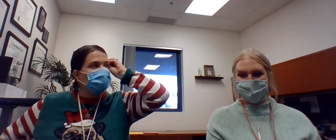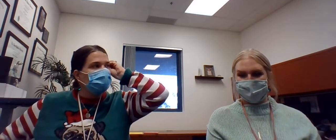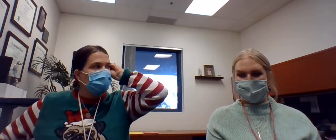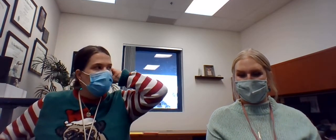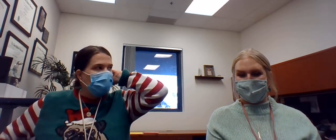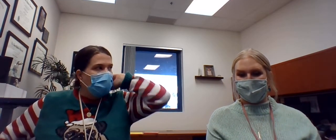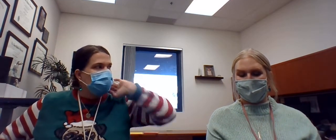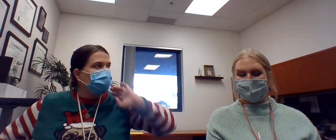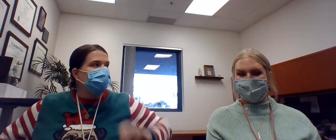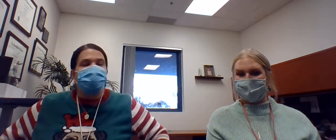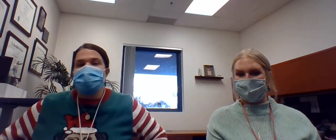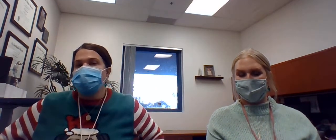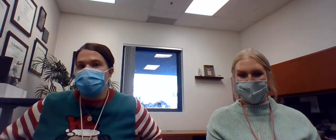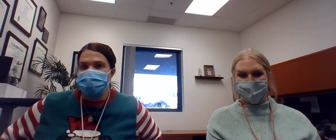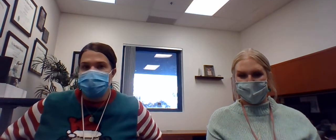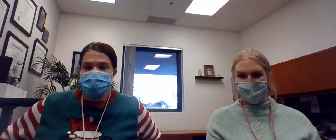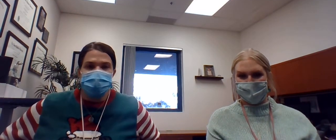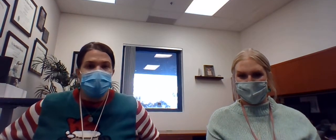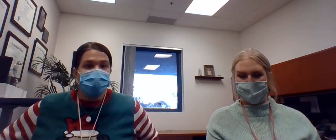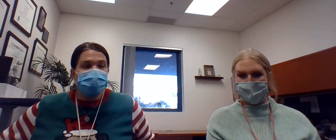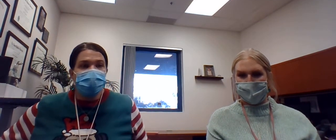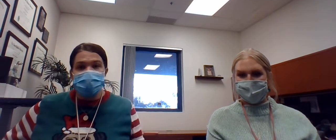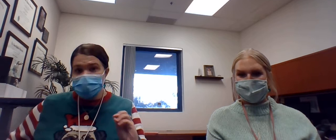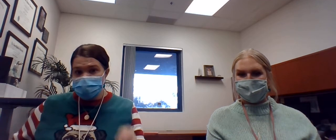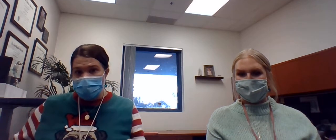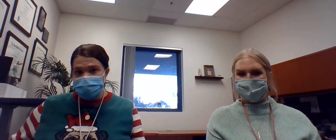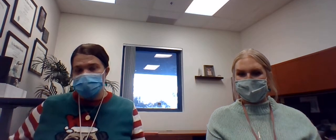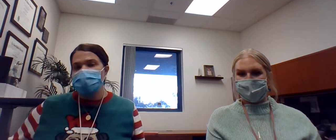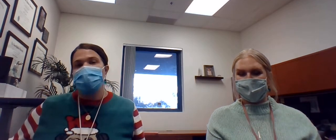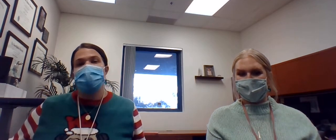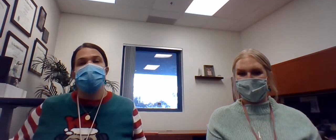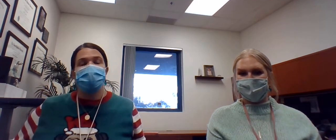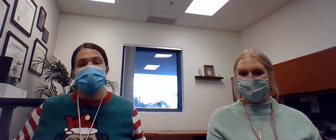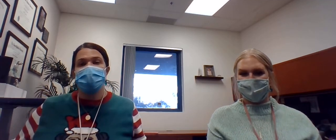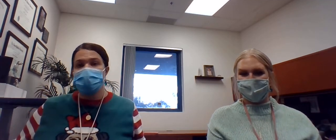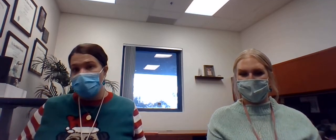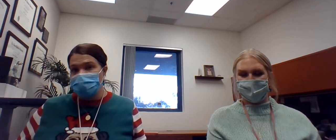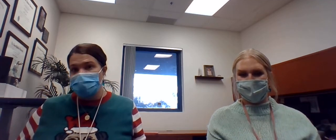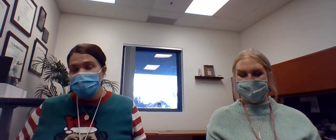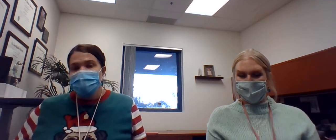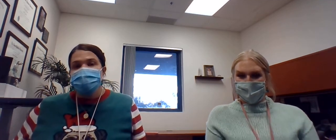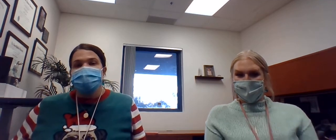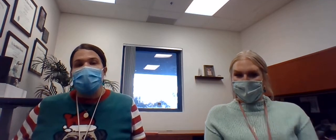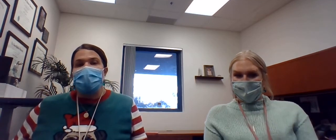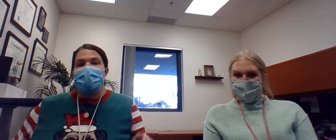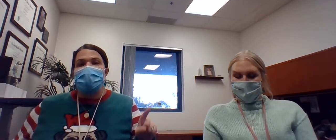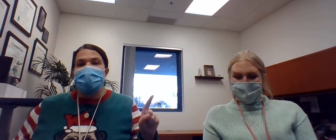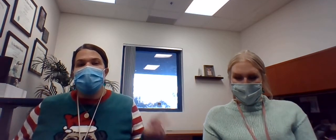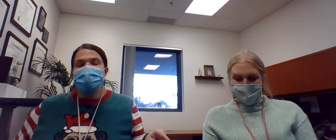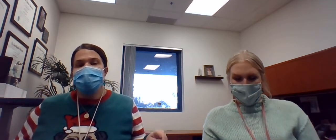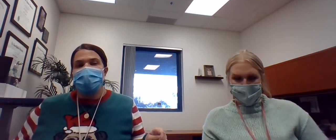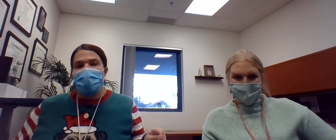all sorts of people during the first semester. So, this month we're talking about Jessica Long. And yesterday,